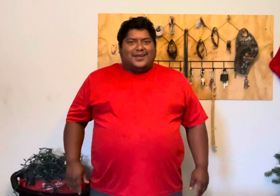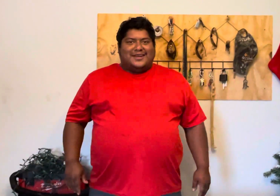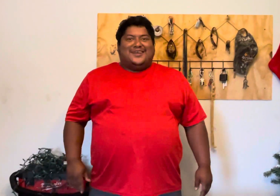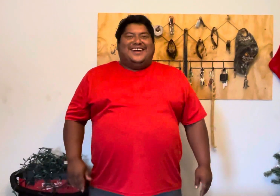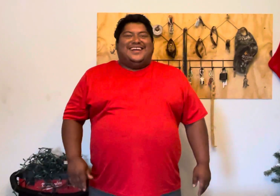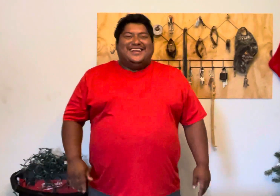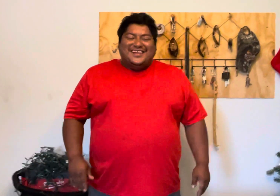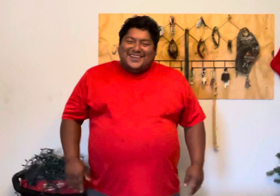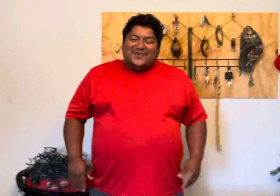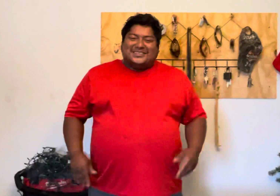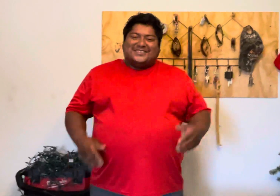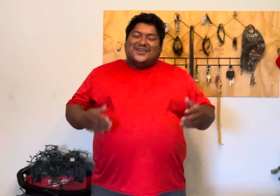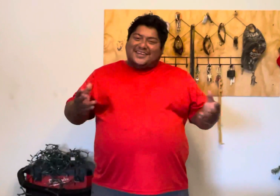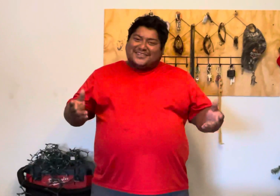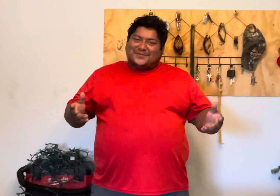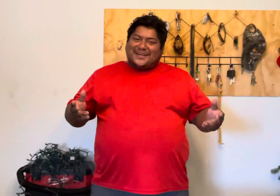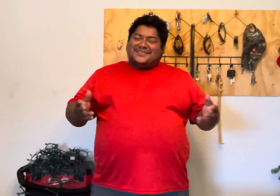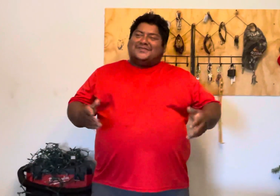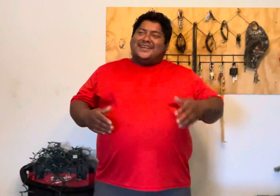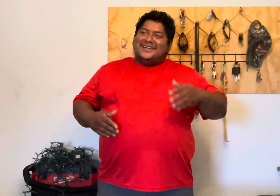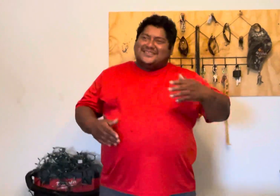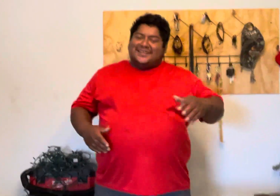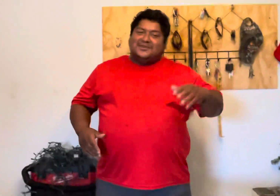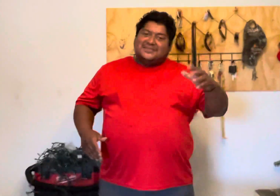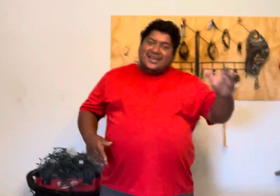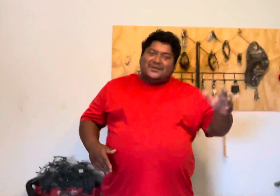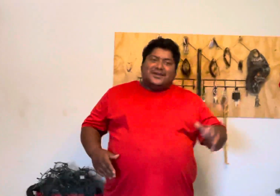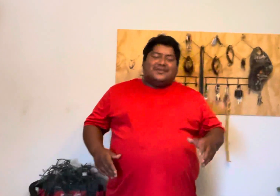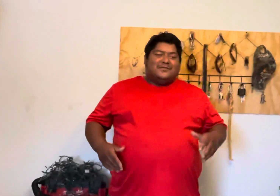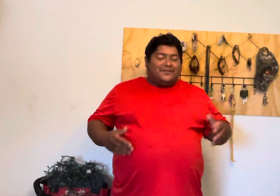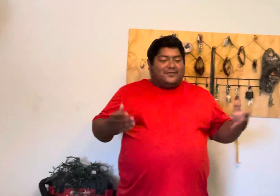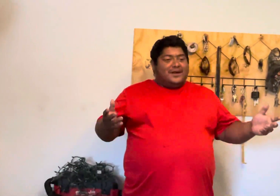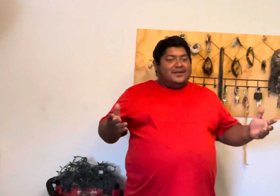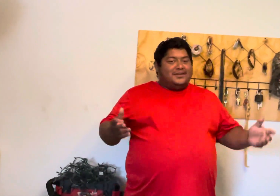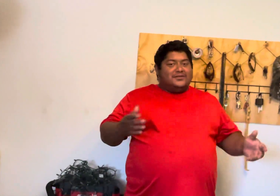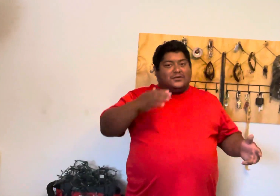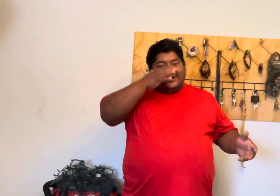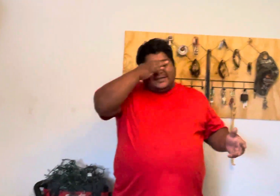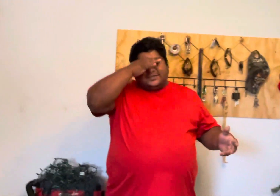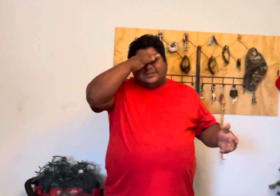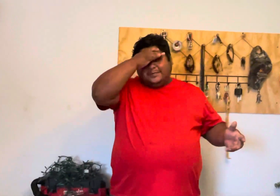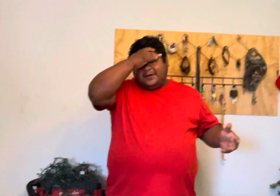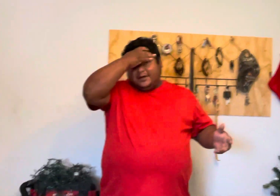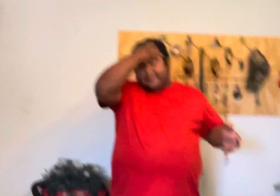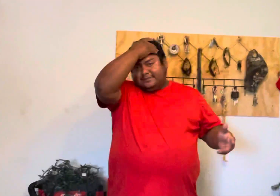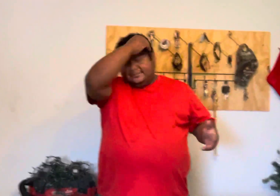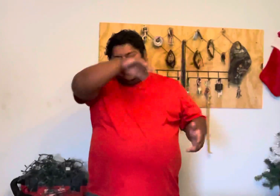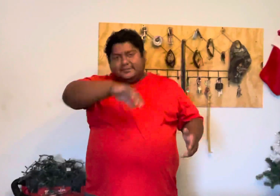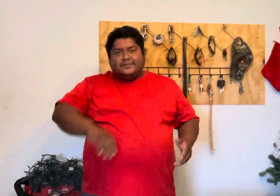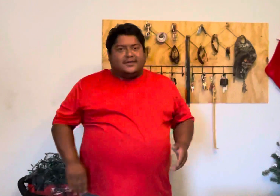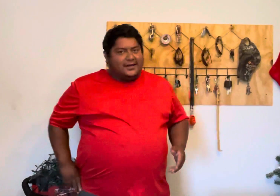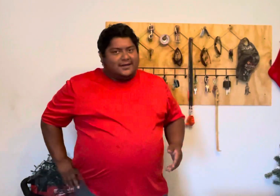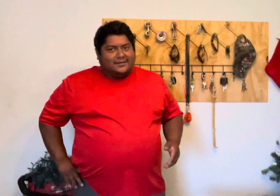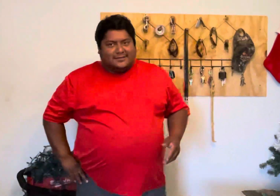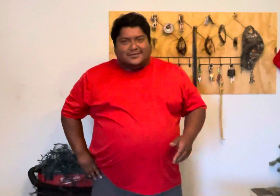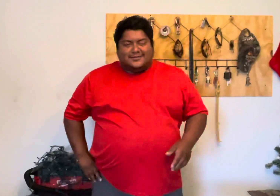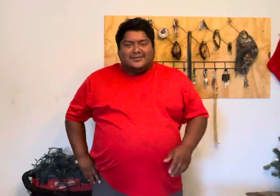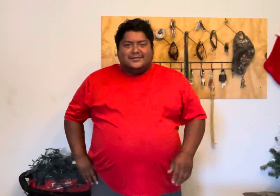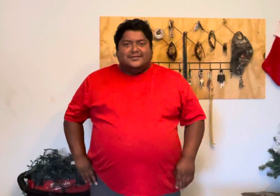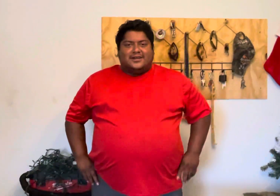which is very expensive like i say go demo it we will give you a few pennies back to change yeah so all right cool